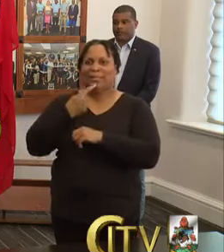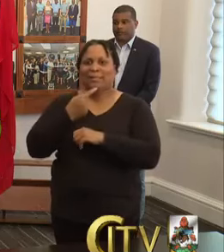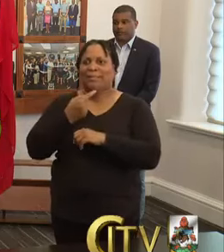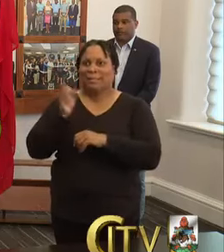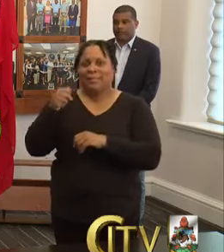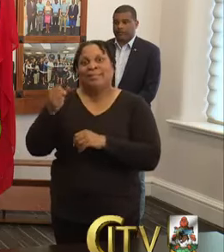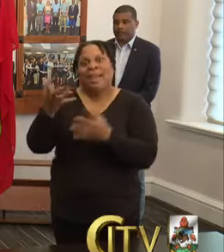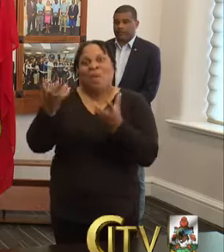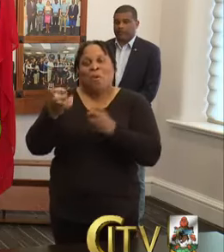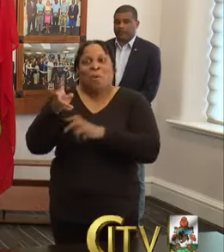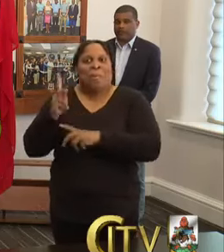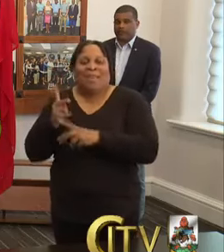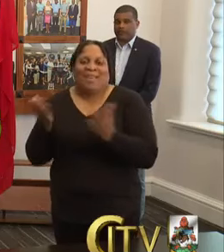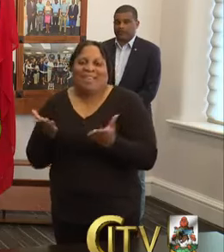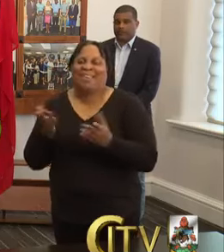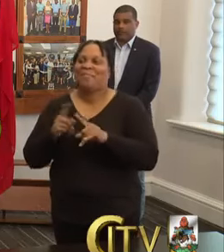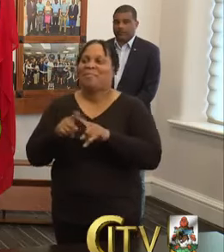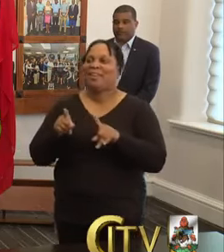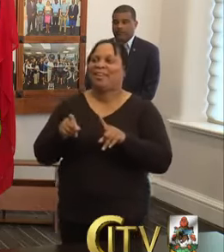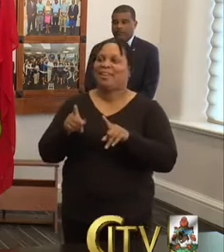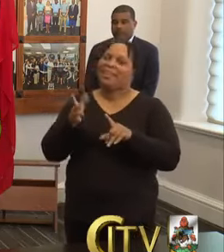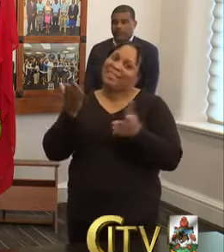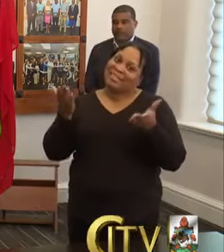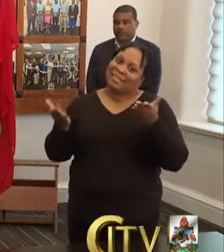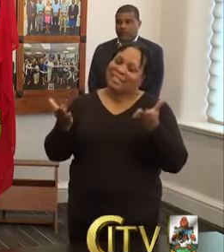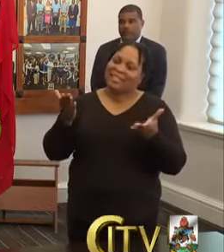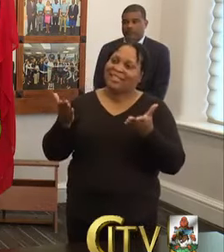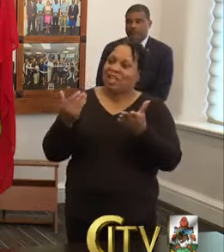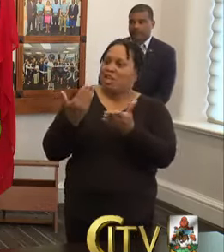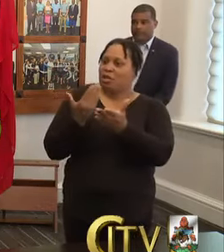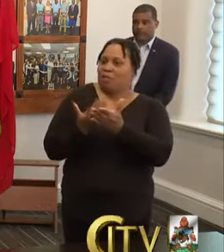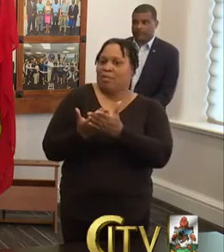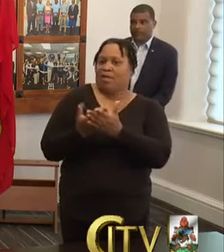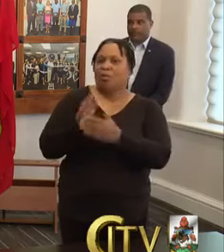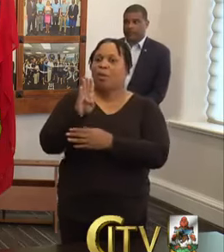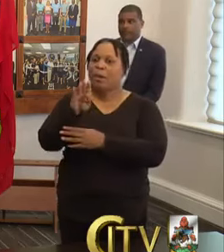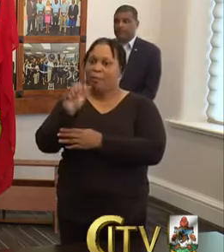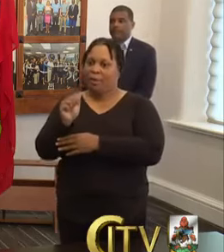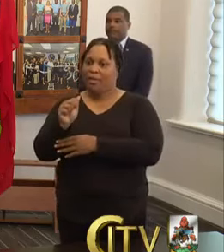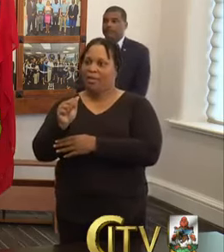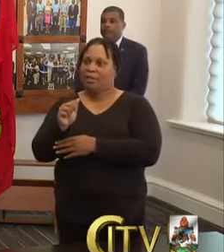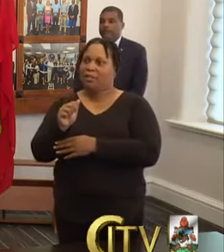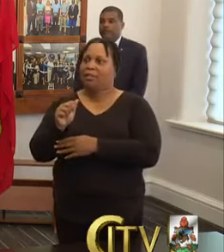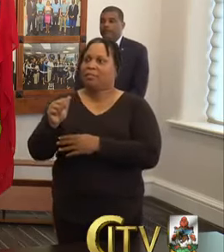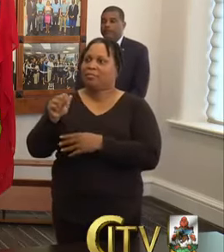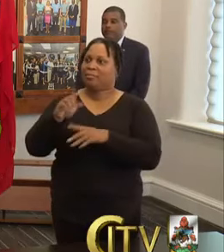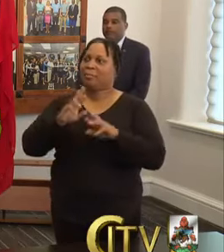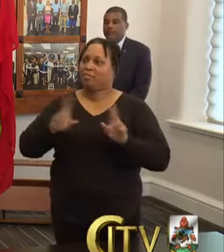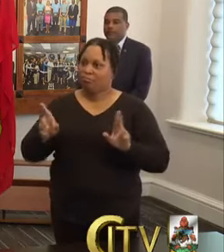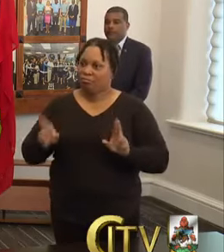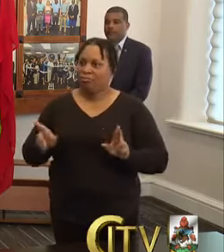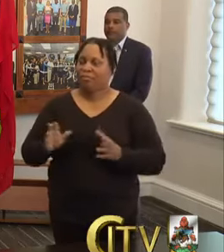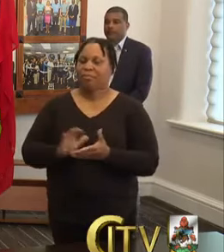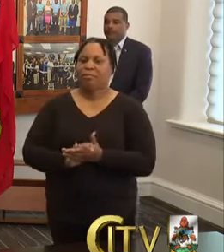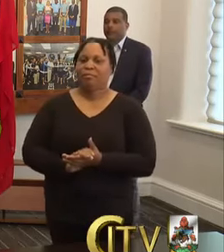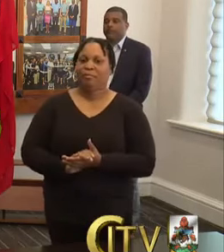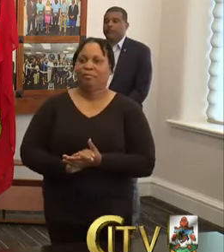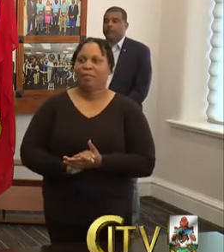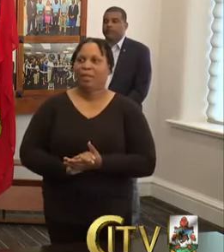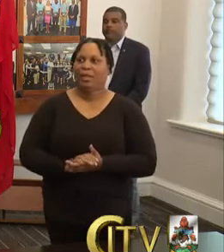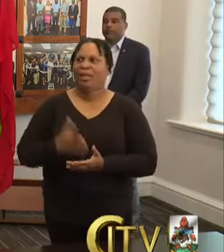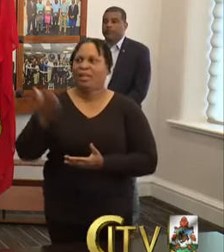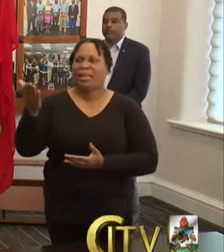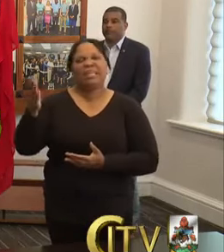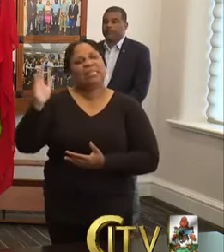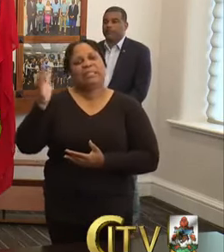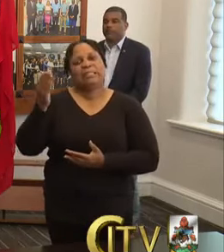wants to come home, um, but it's likely that she will be coming, uh, when the British Airways flight is arranged. It seems that about